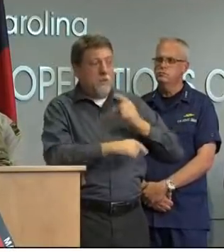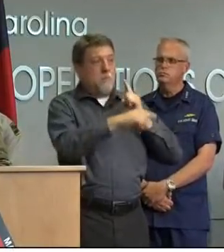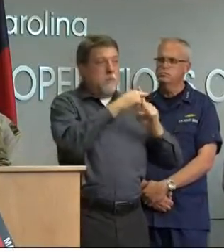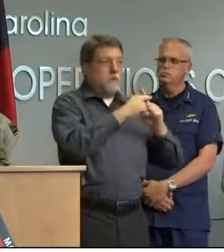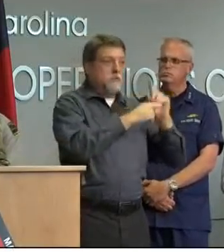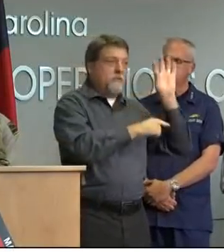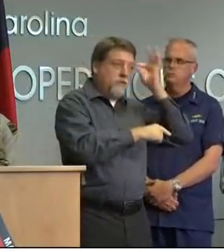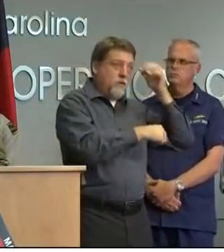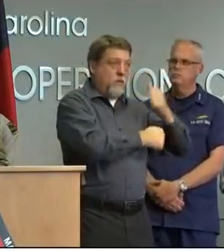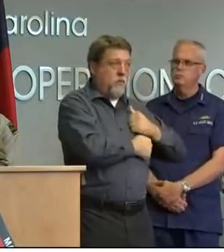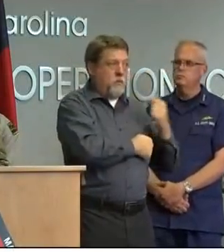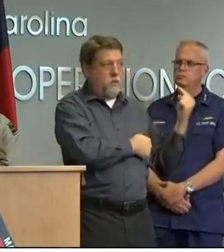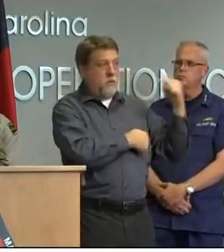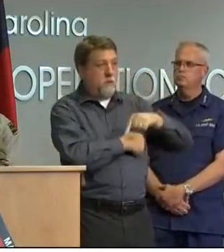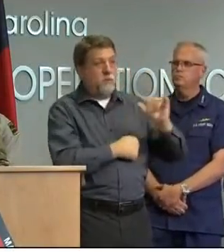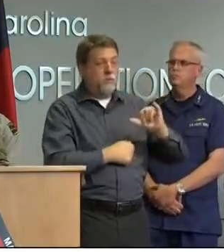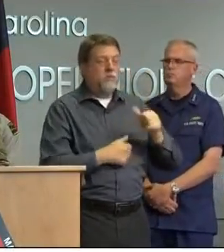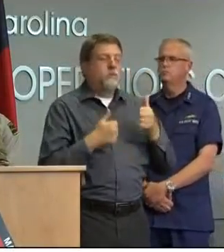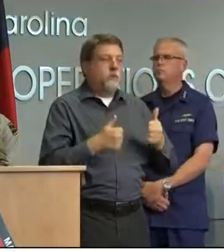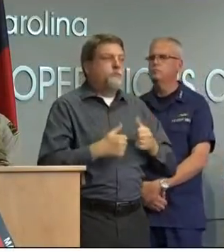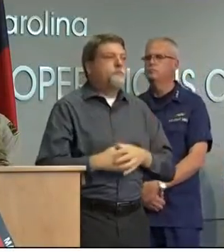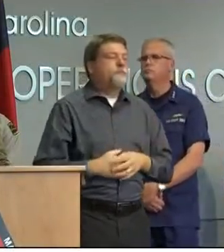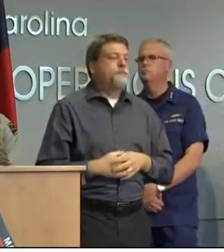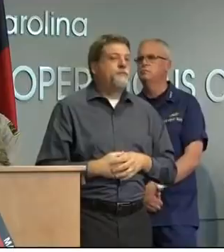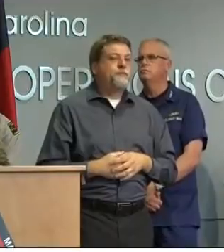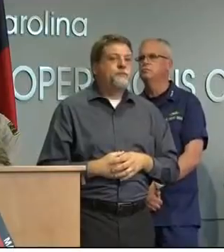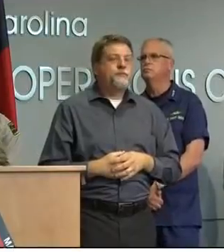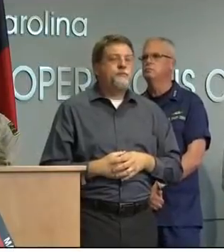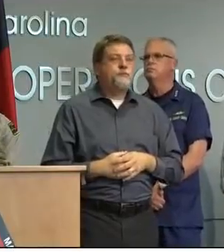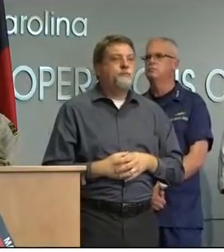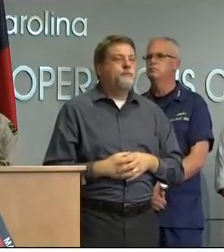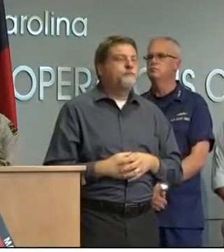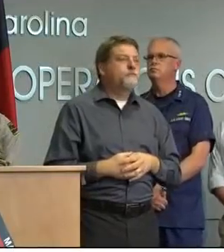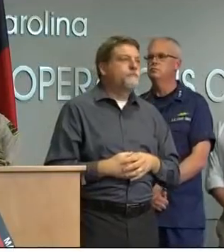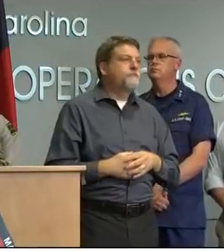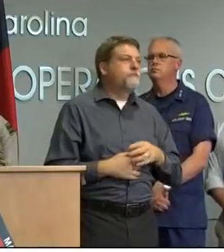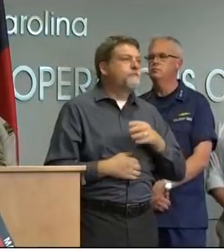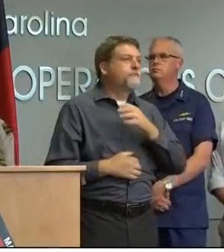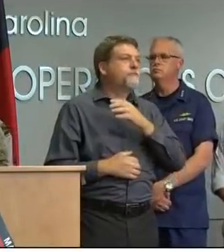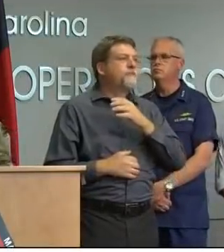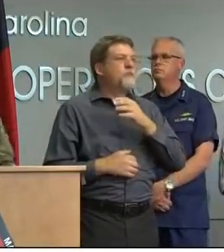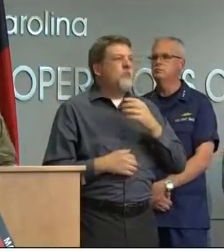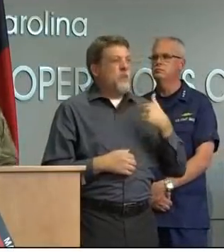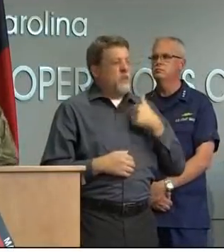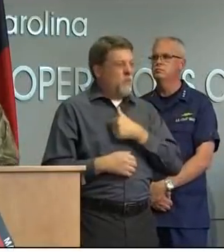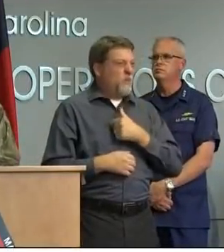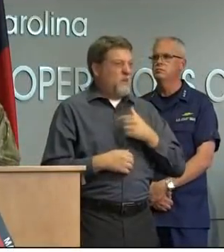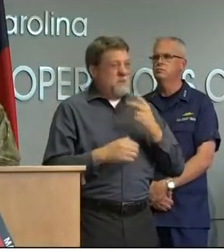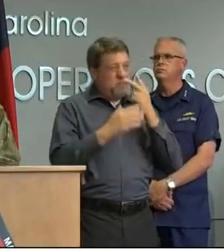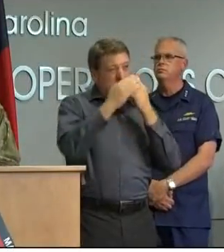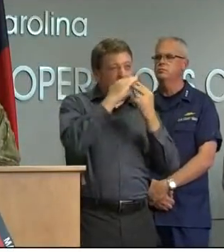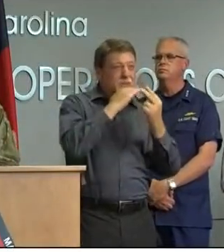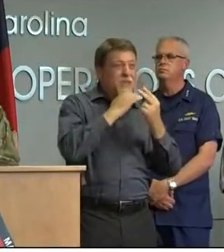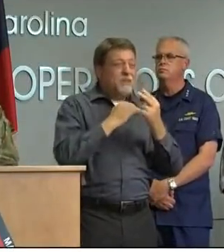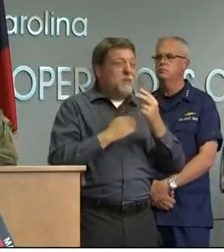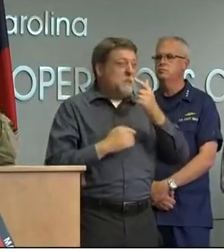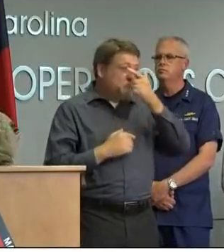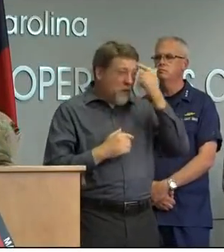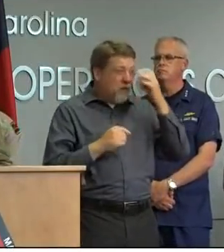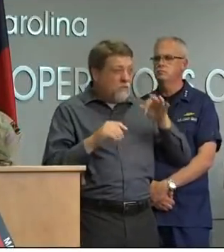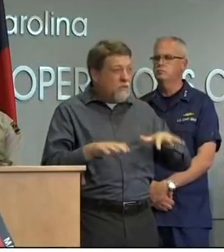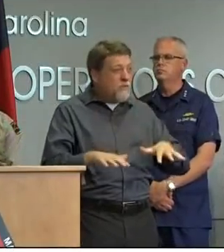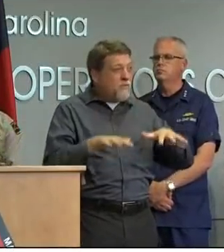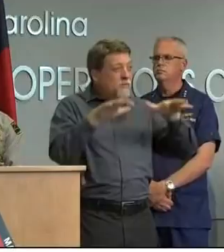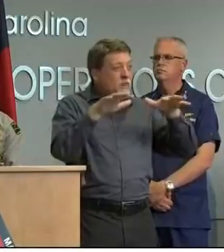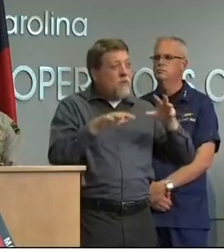it's important to note that over these next couple days particularly as we're looking at the aircraft that are probably going to be out conducting a lot of search and rescue